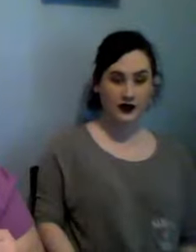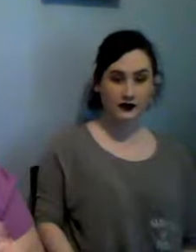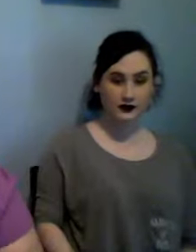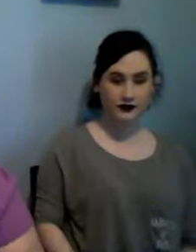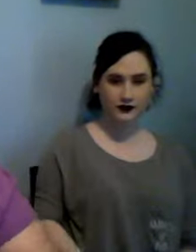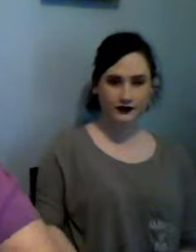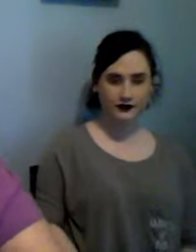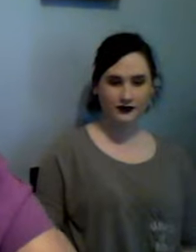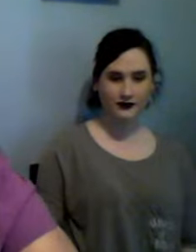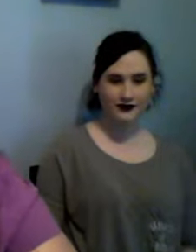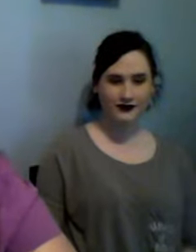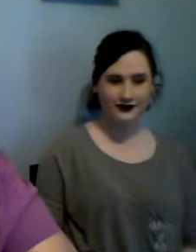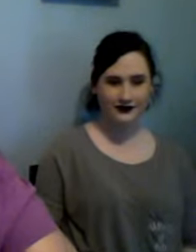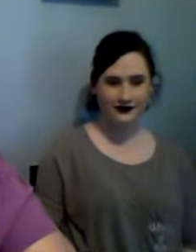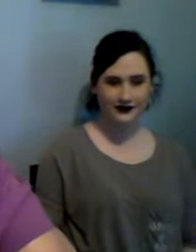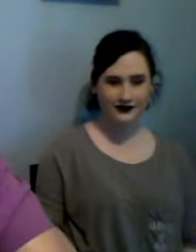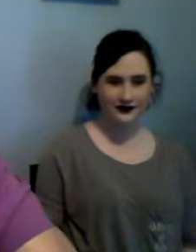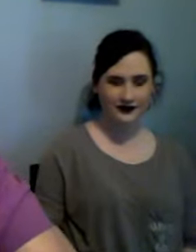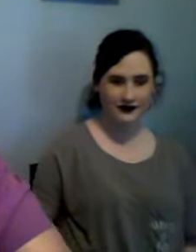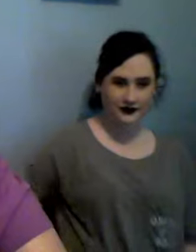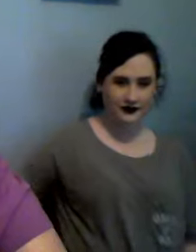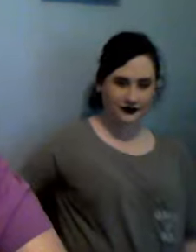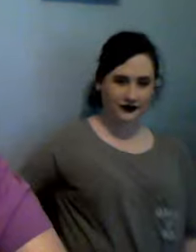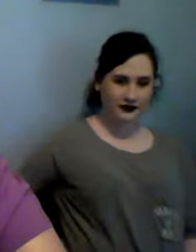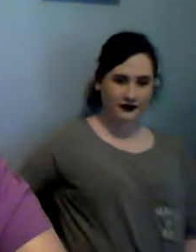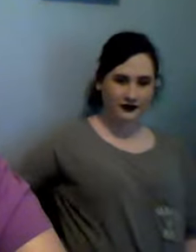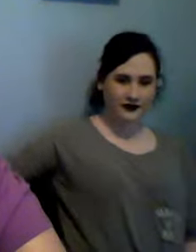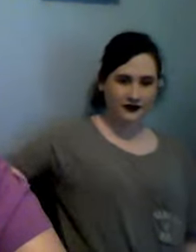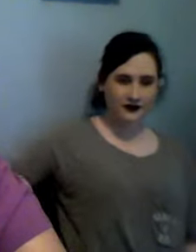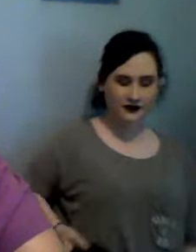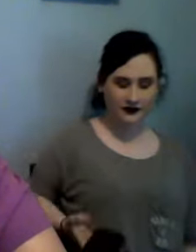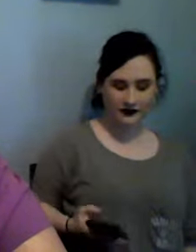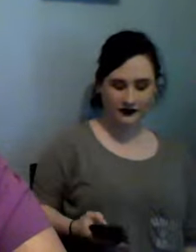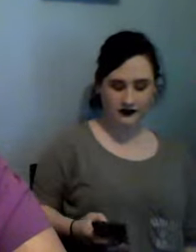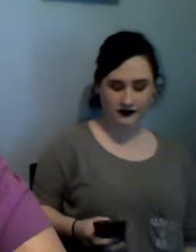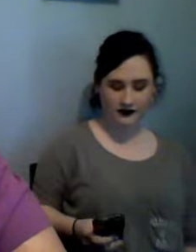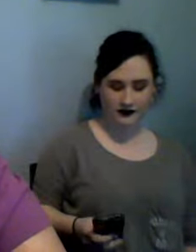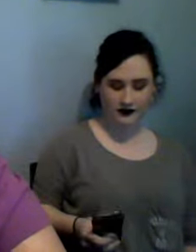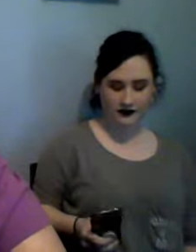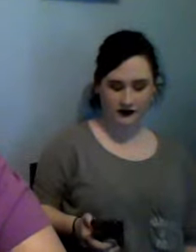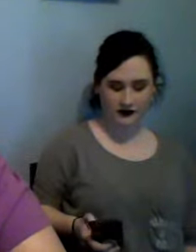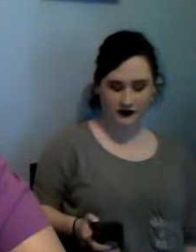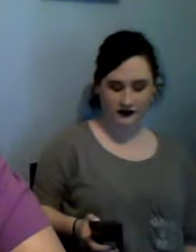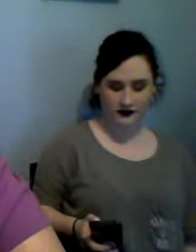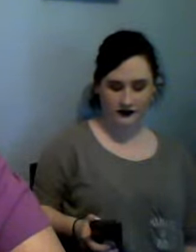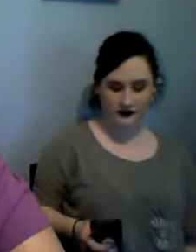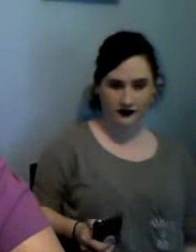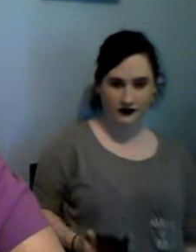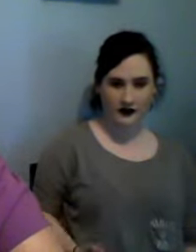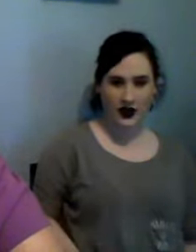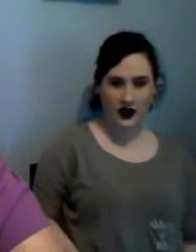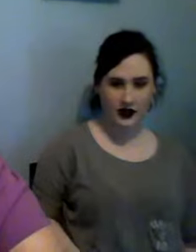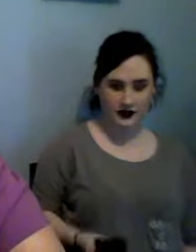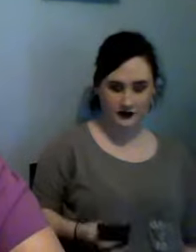that's gonna drive me nuts how do you get rid of that there but what is